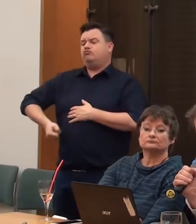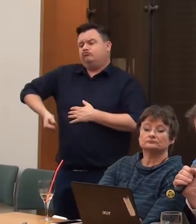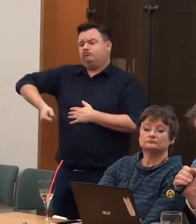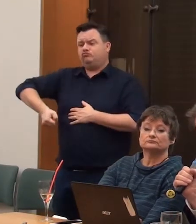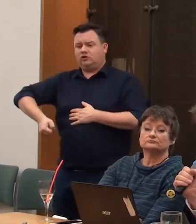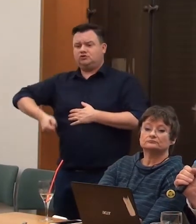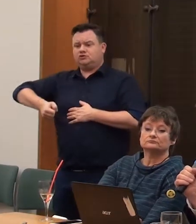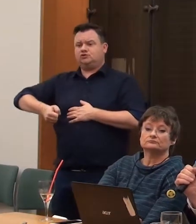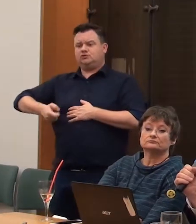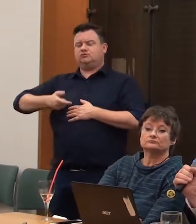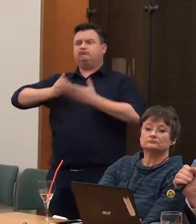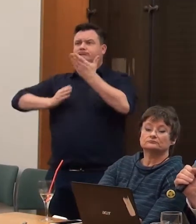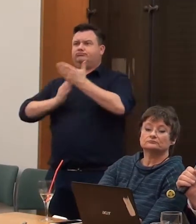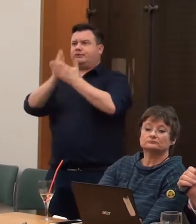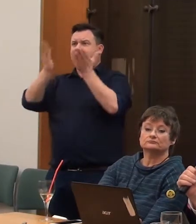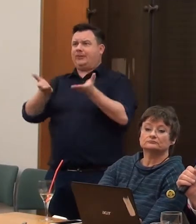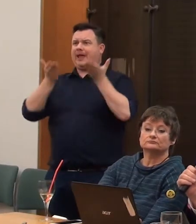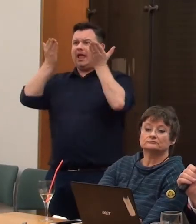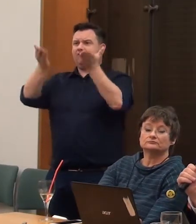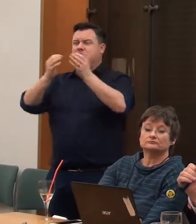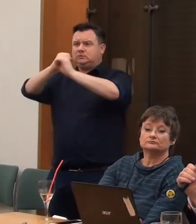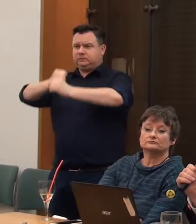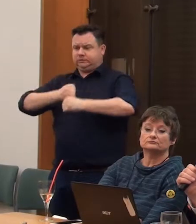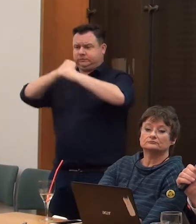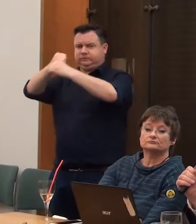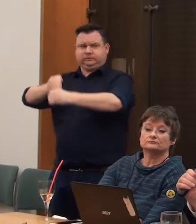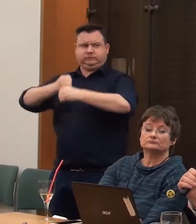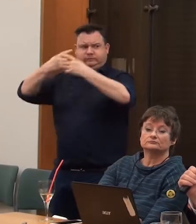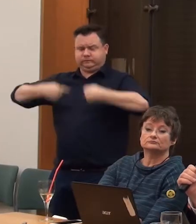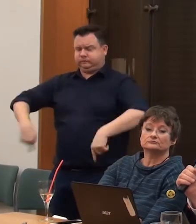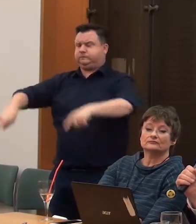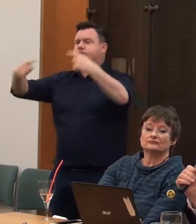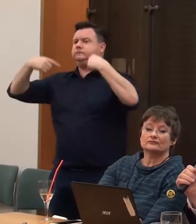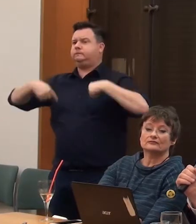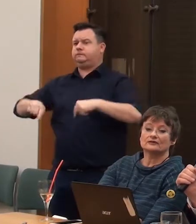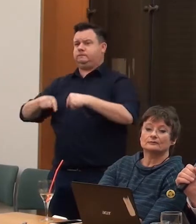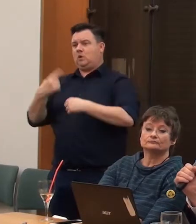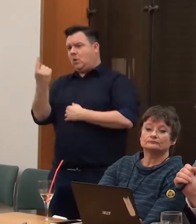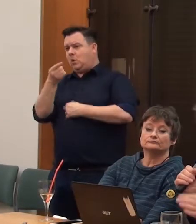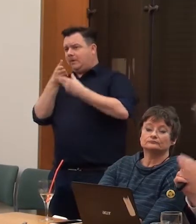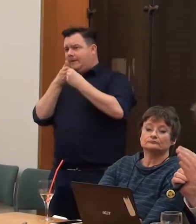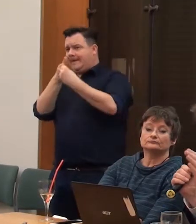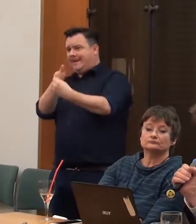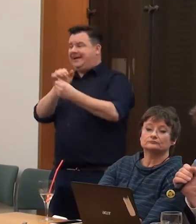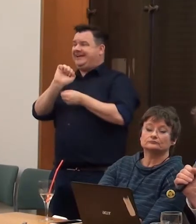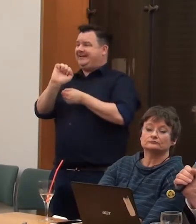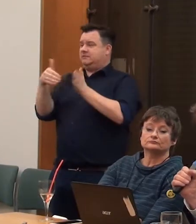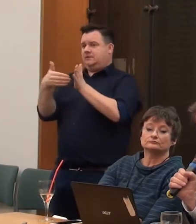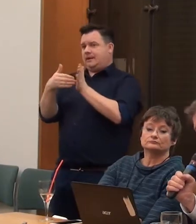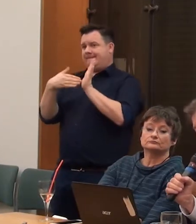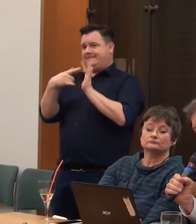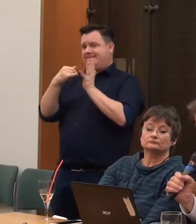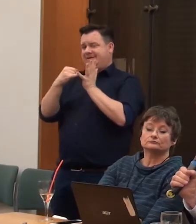heavens on a chariot, driven by his mistress, and attacked by the Dutch